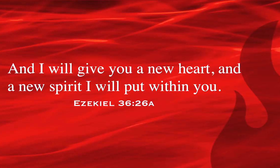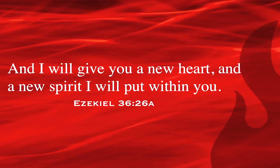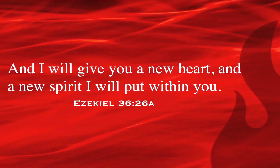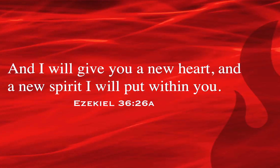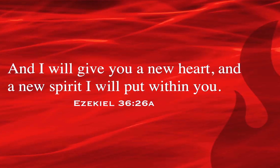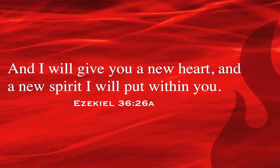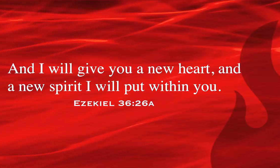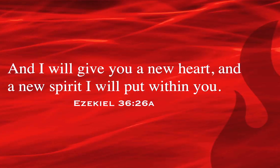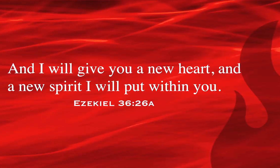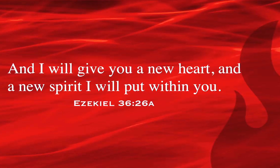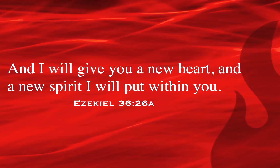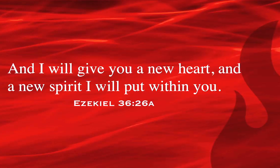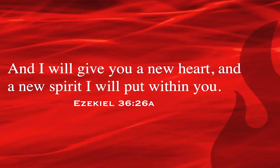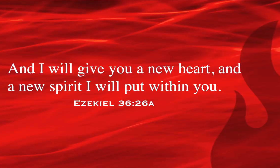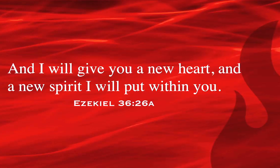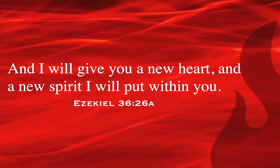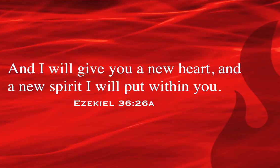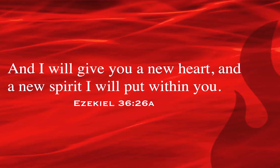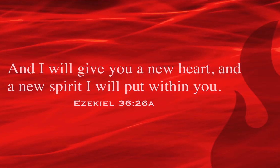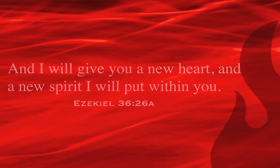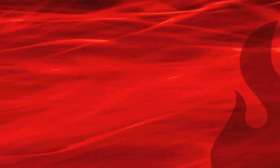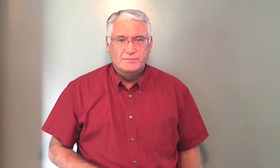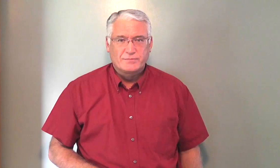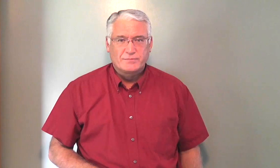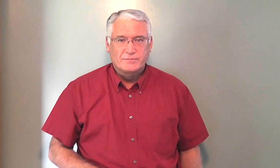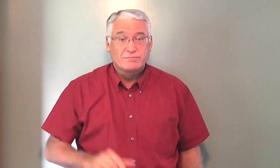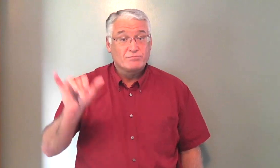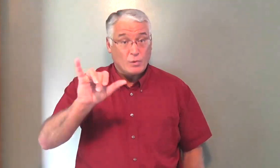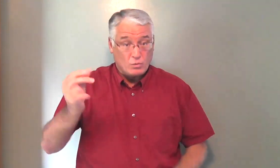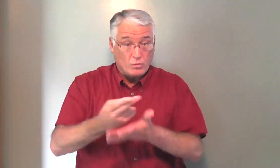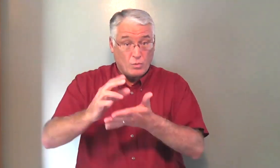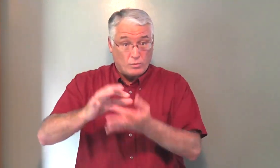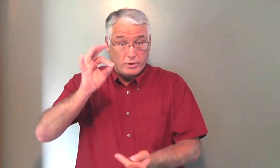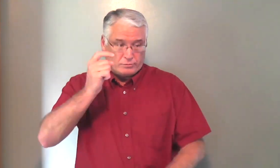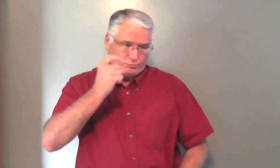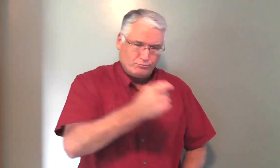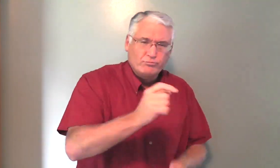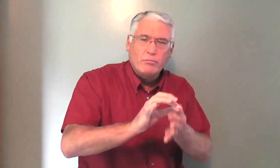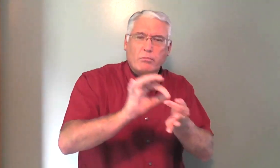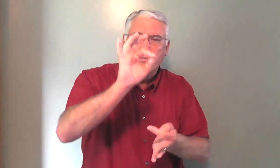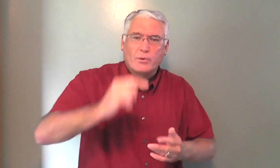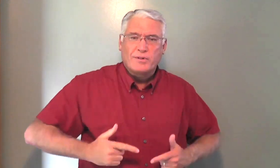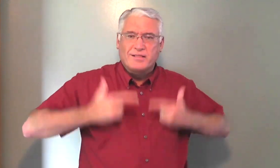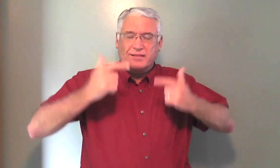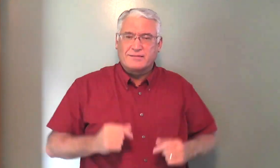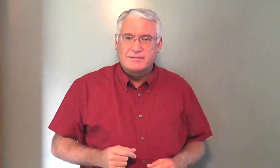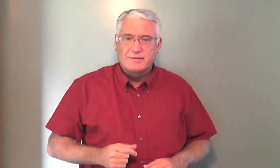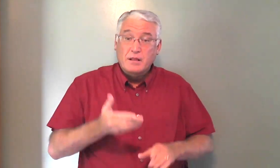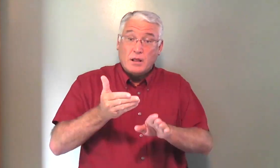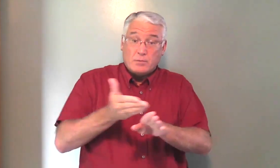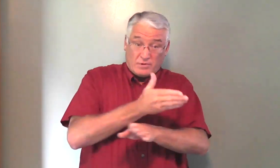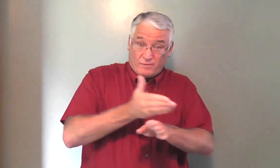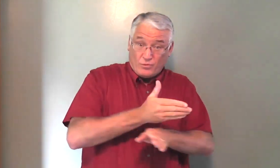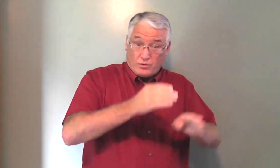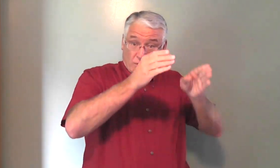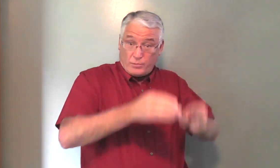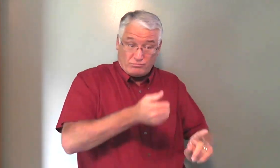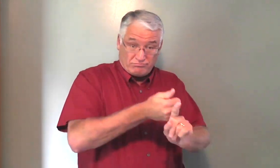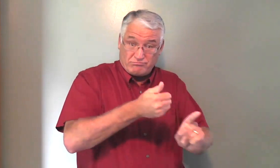heart and a new spirit I will put within you. Also, the Holy Spirit gives spiritual life. You,